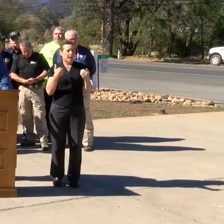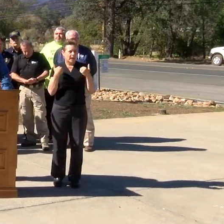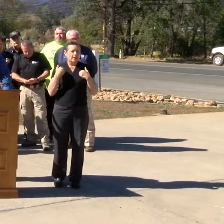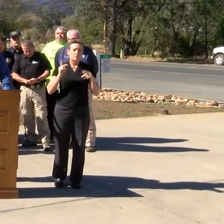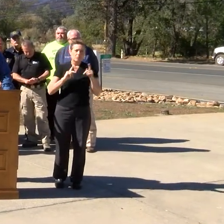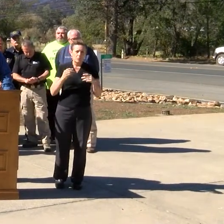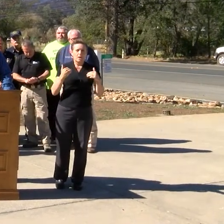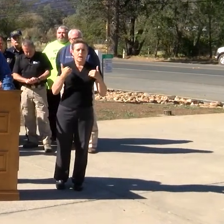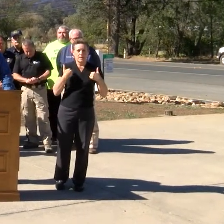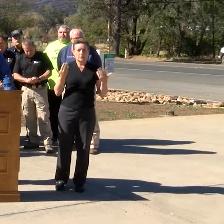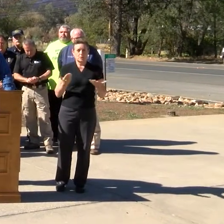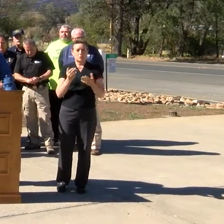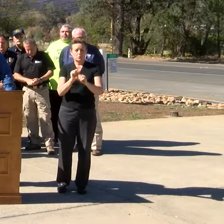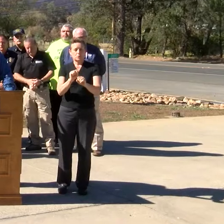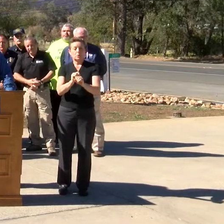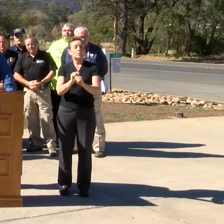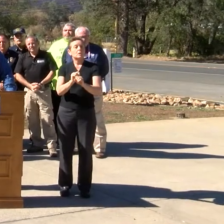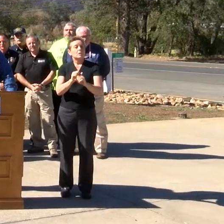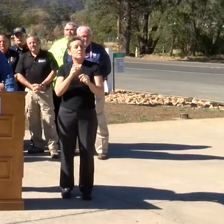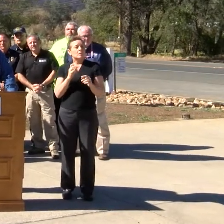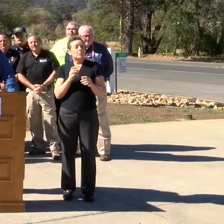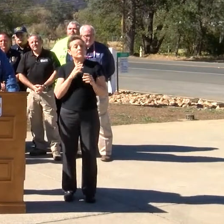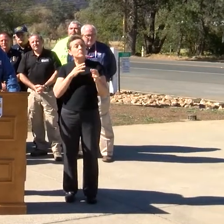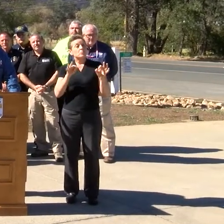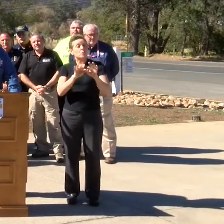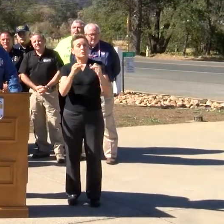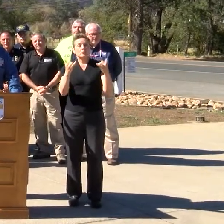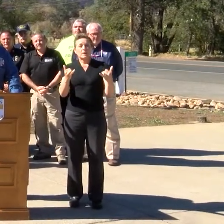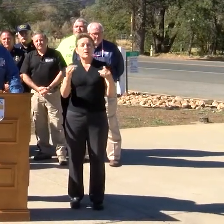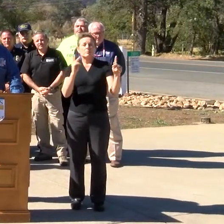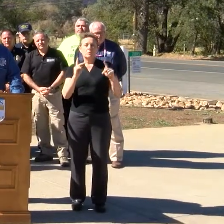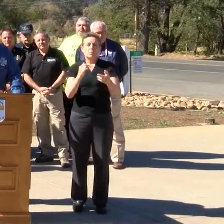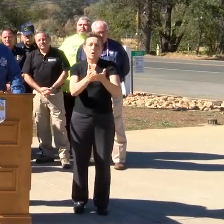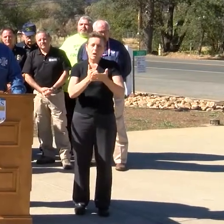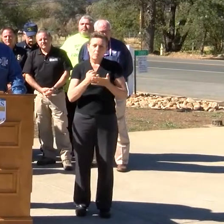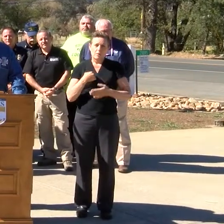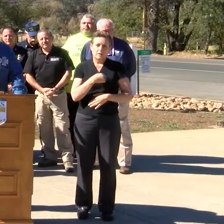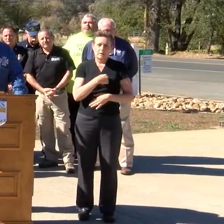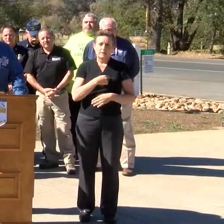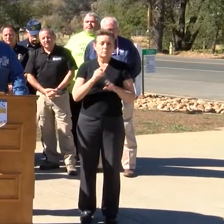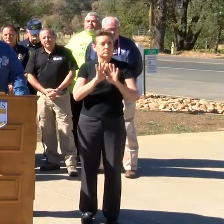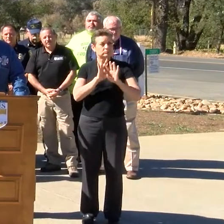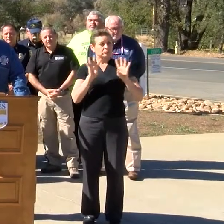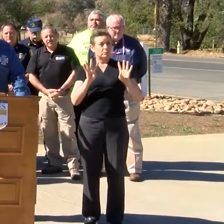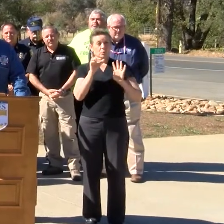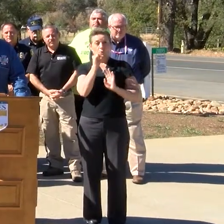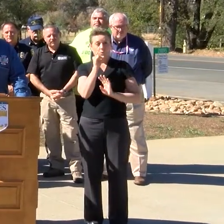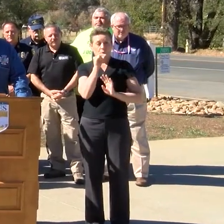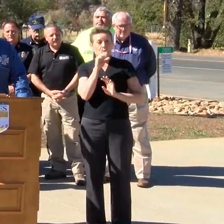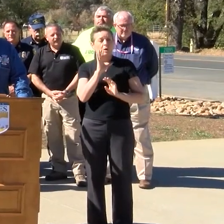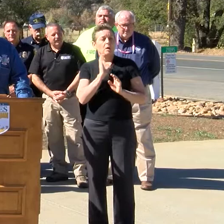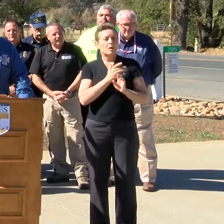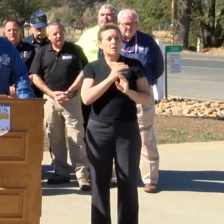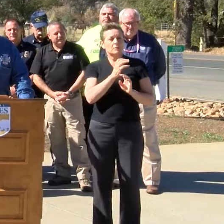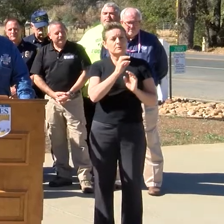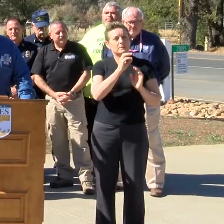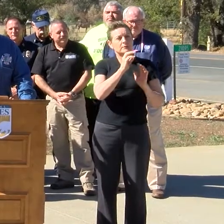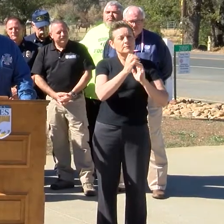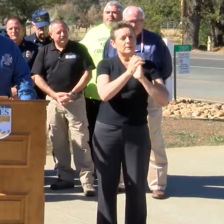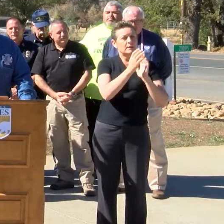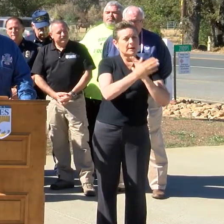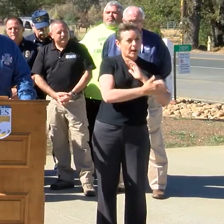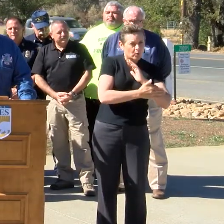purpose of your press conference is our cooperators. Behind me, I have our state or county,